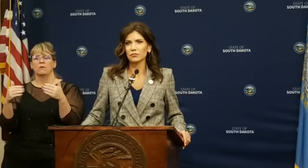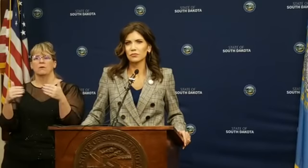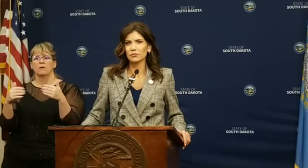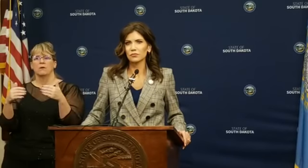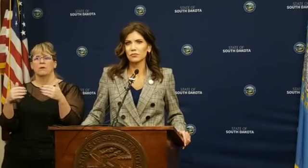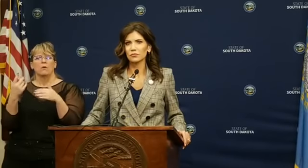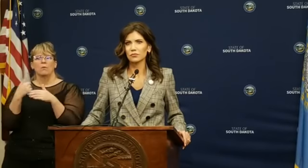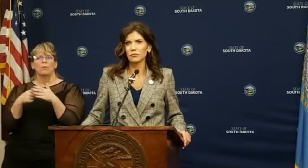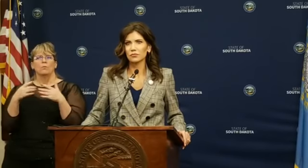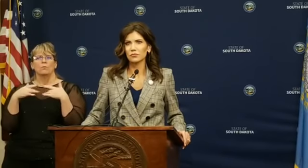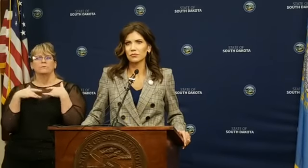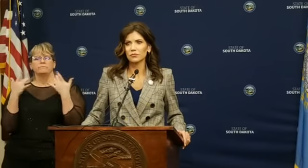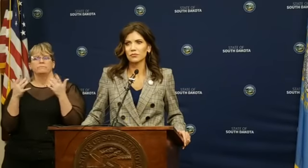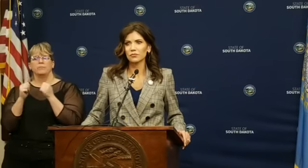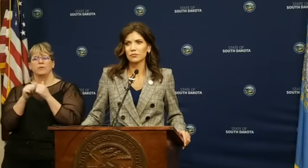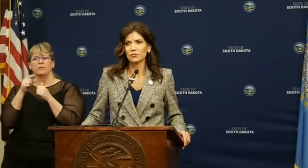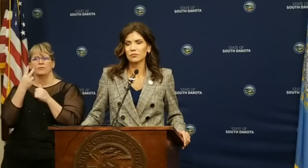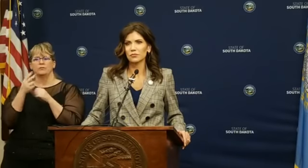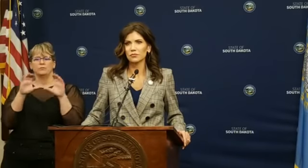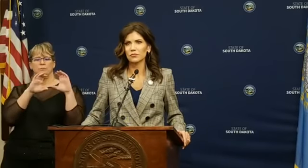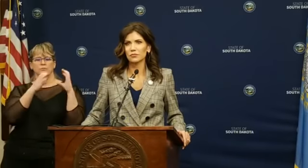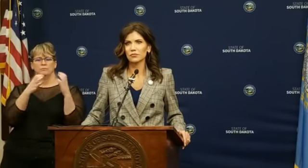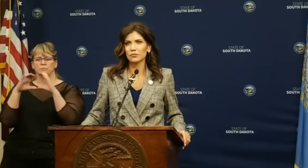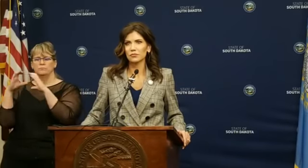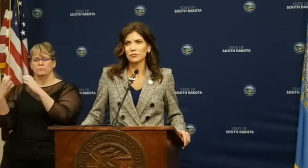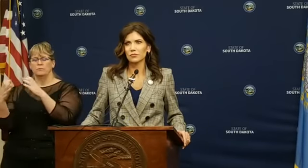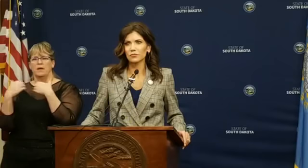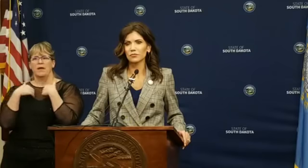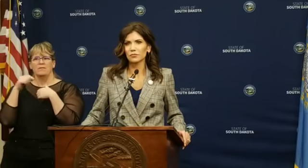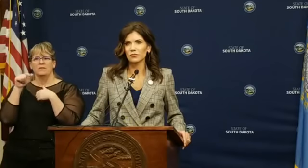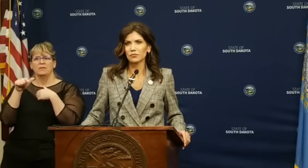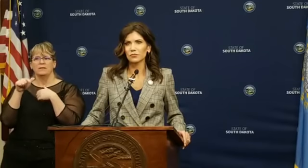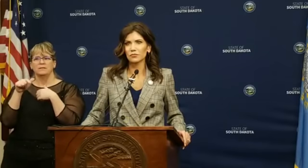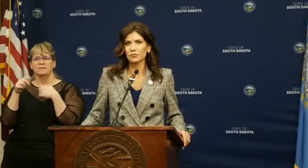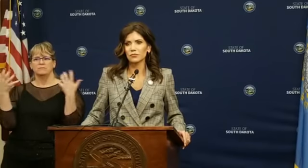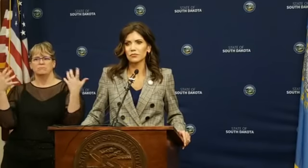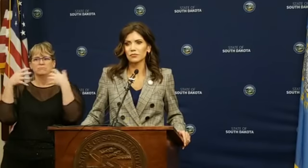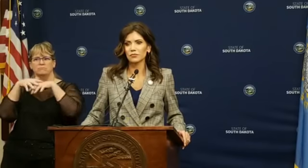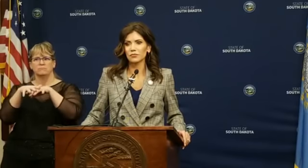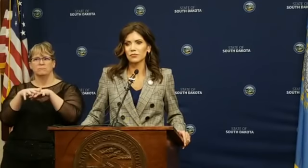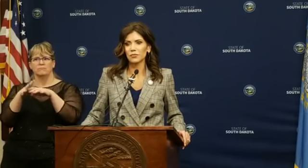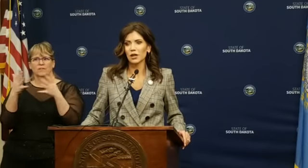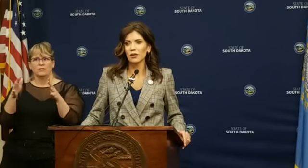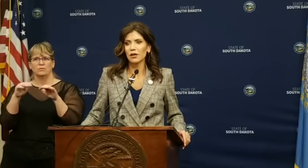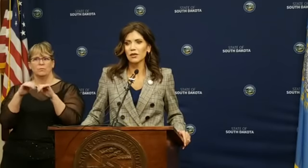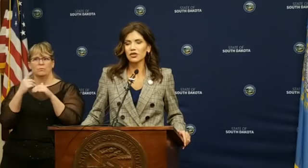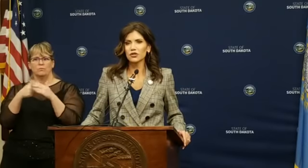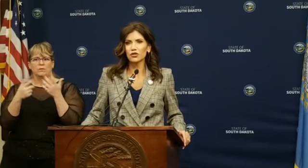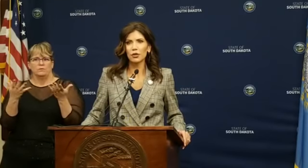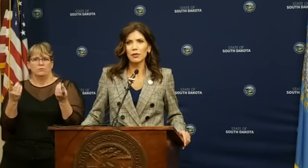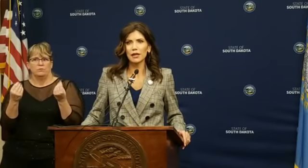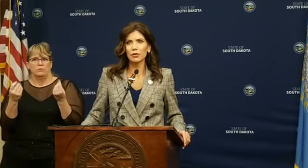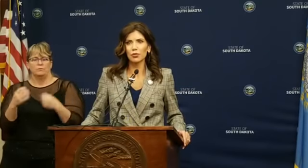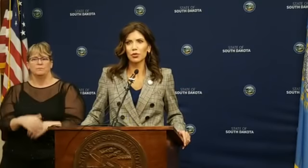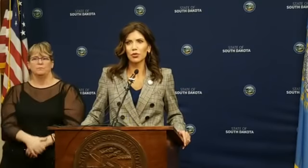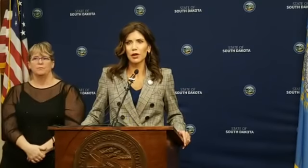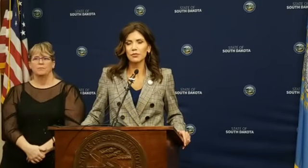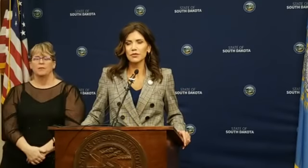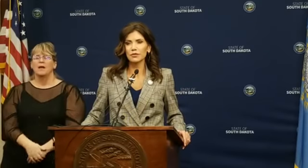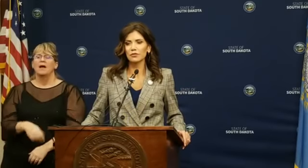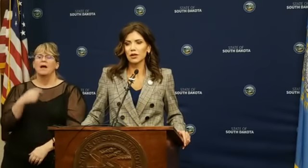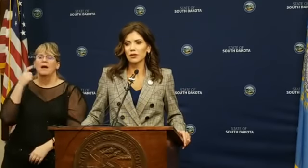are next steps for those two agencies in getting this, this merger completed? I think just streamlining